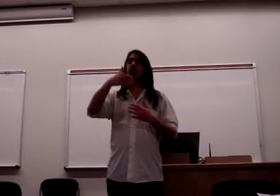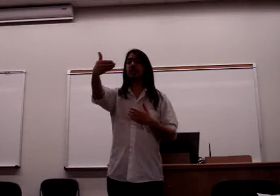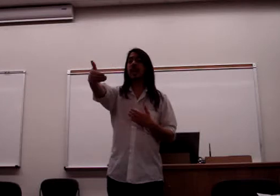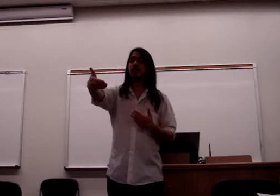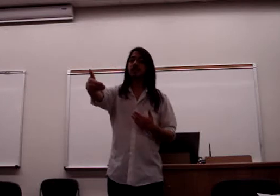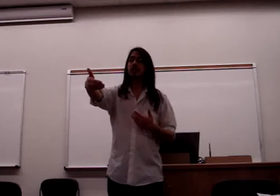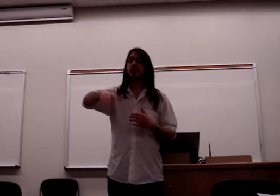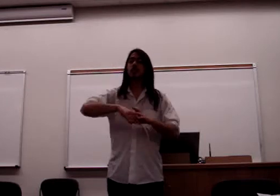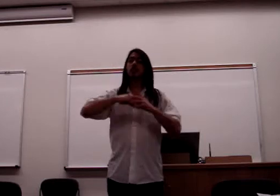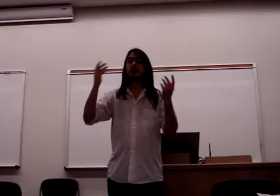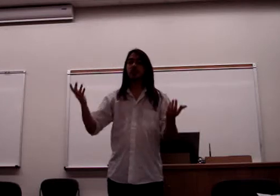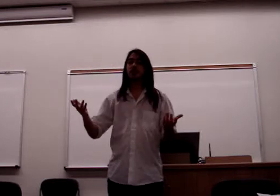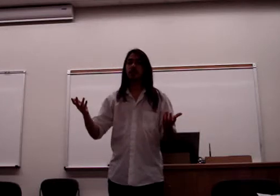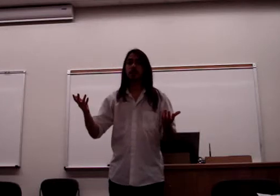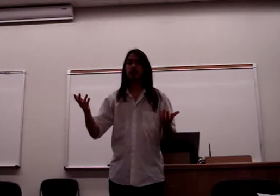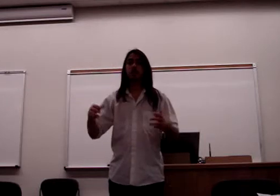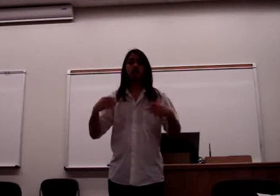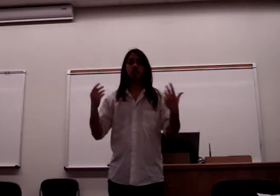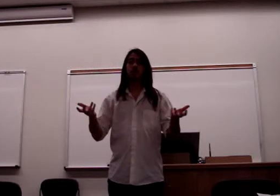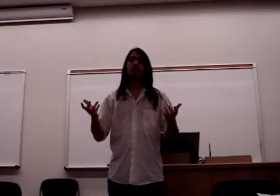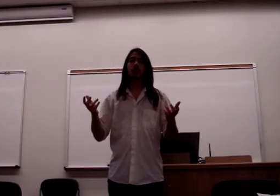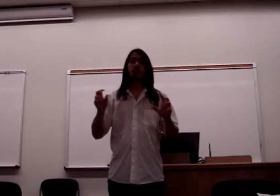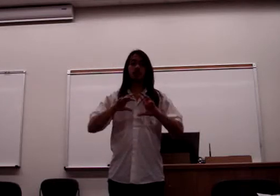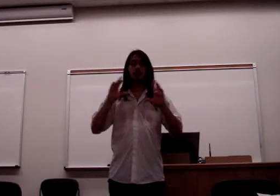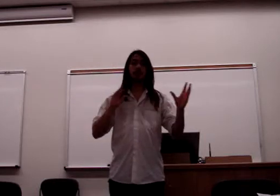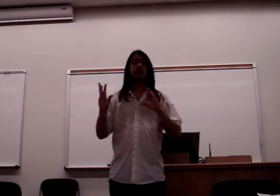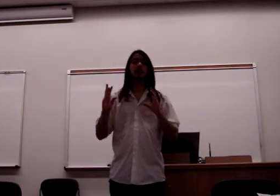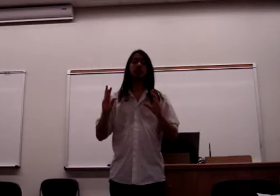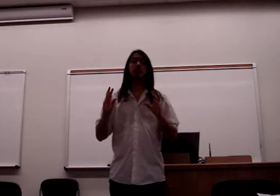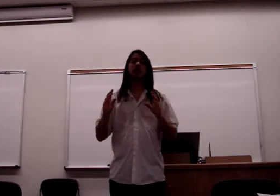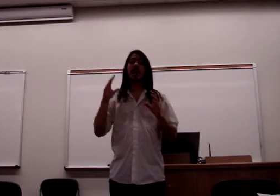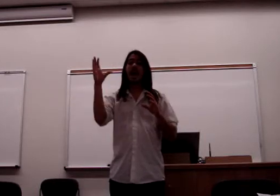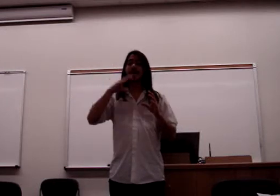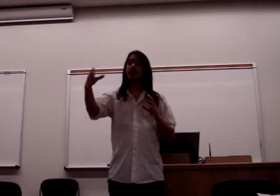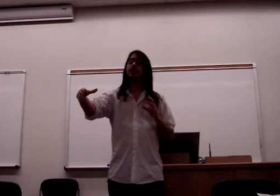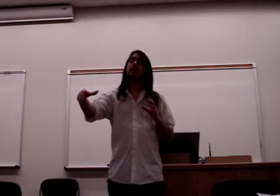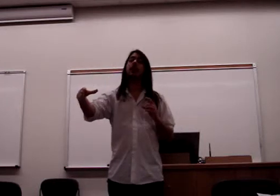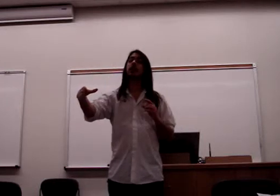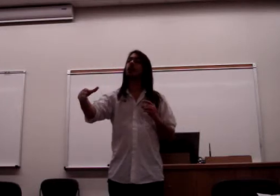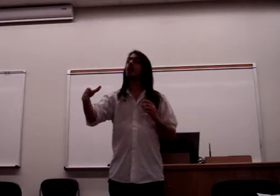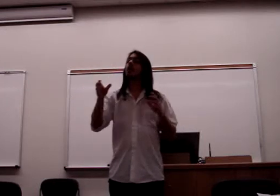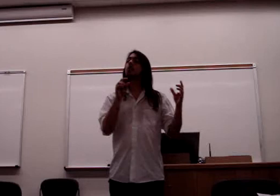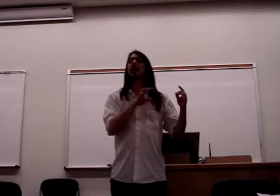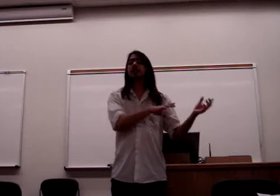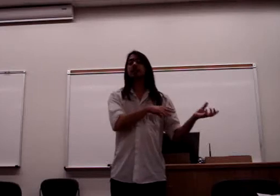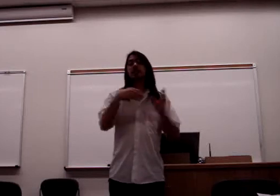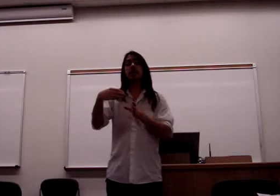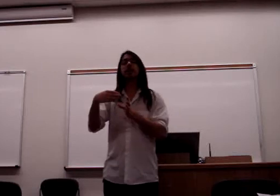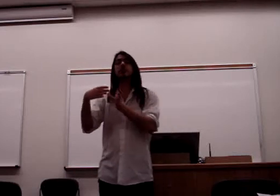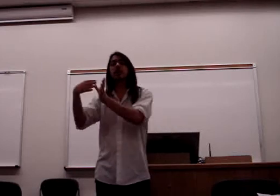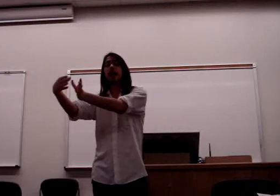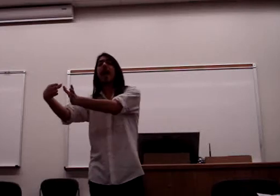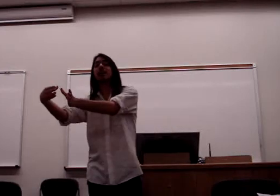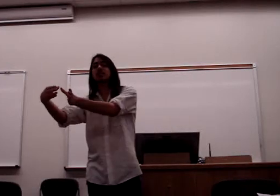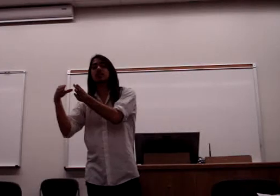against previous theories or, you know, conflicting theories as Einstein might engage as